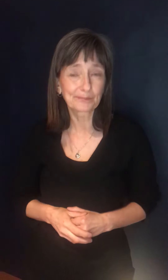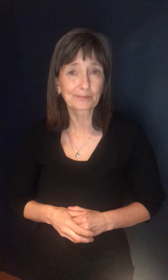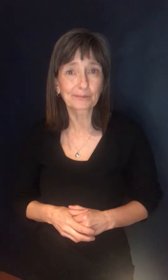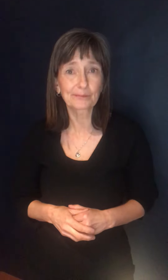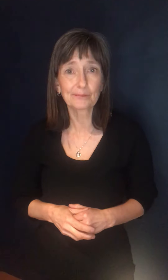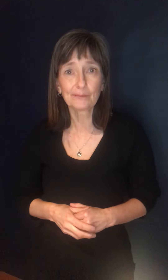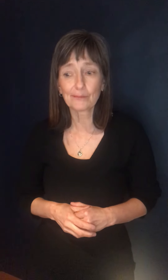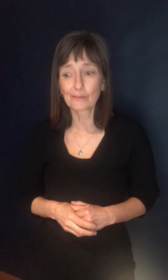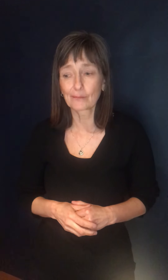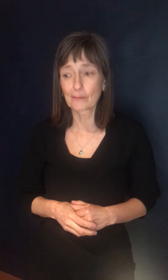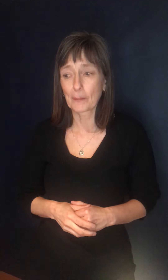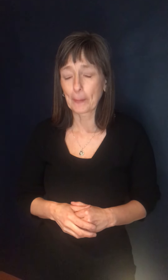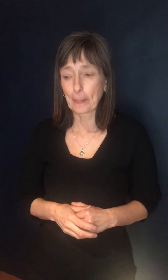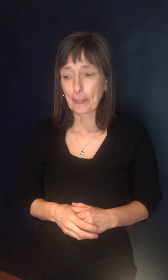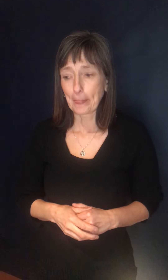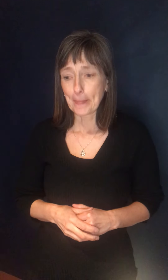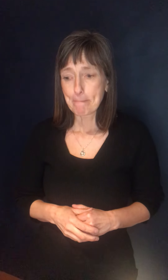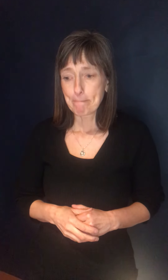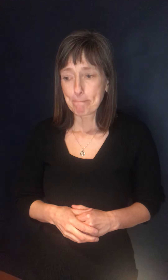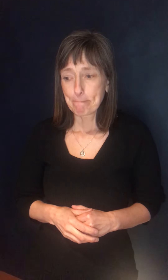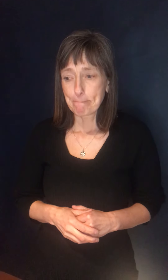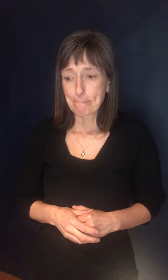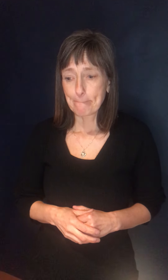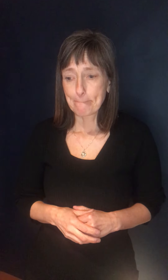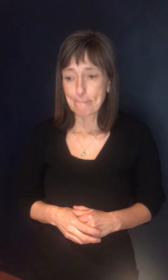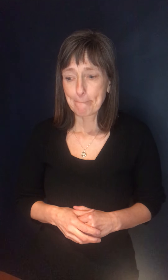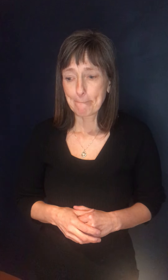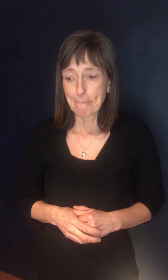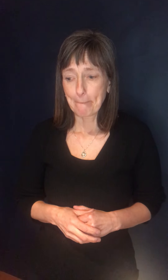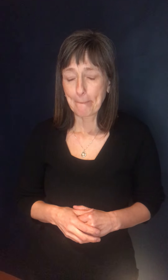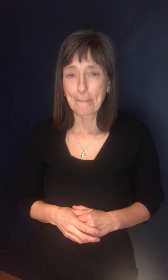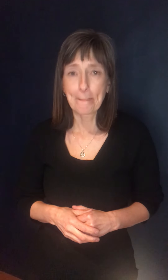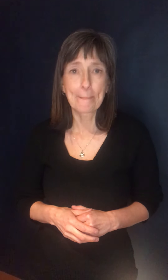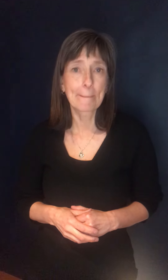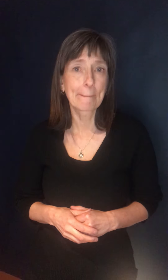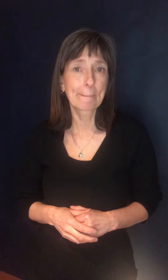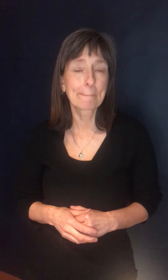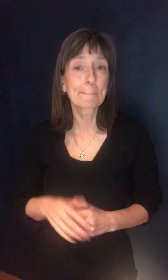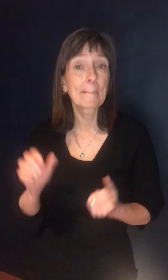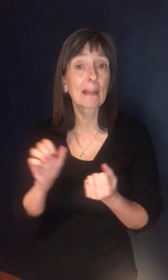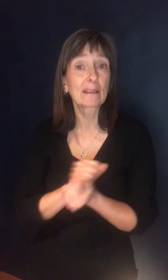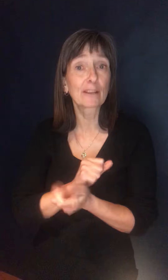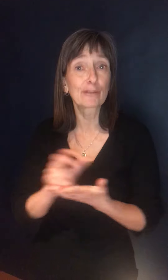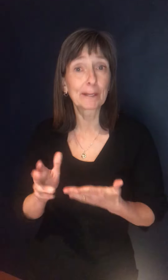Thank you. Our next questions are from Peter Jackson with the Telegram. Please go ahead.